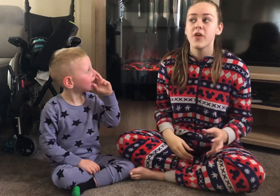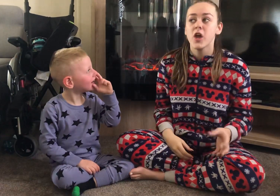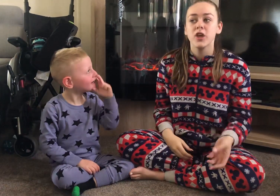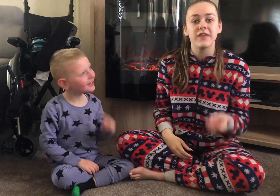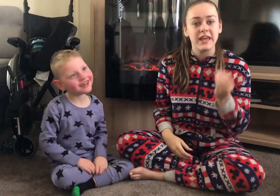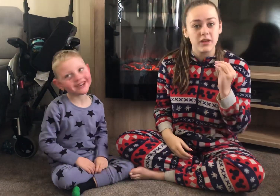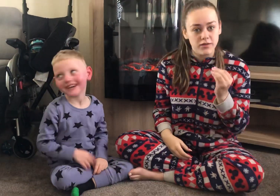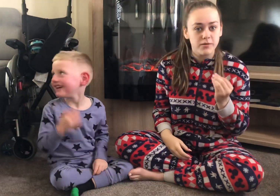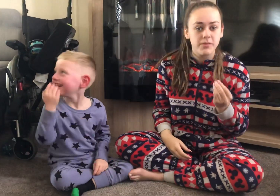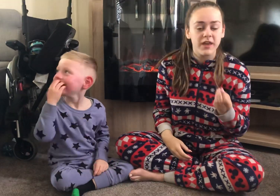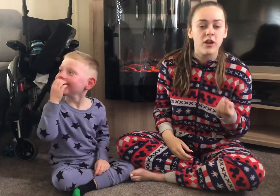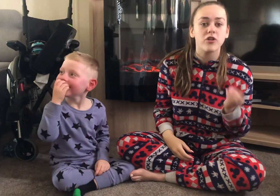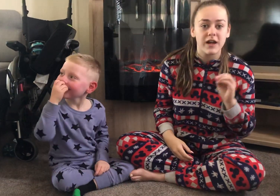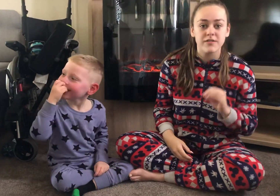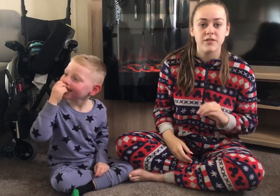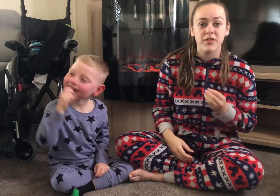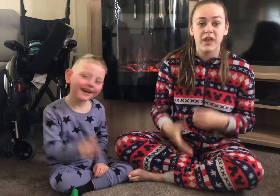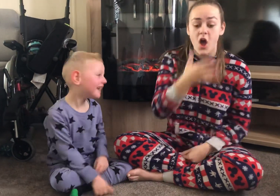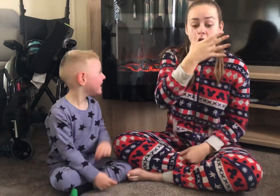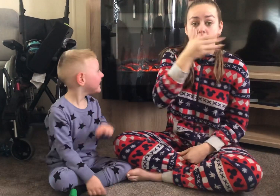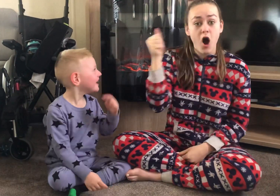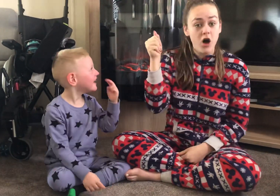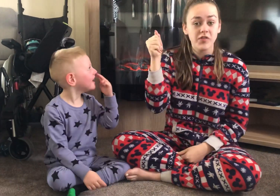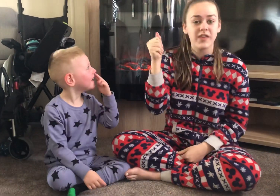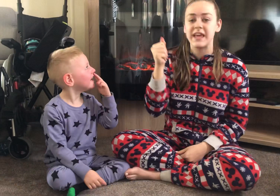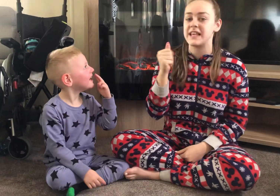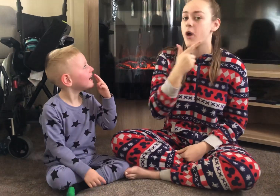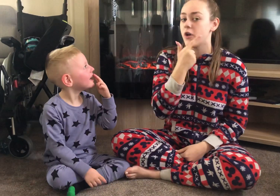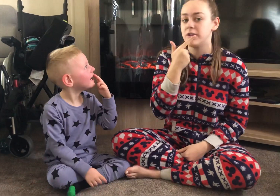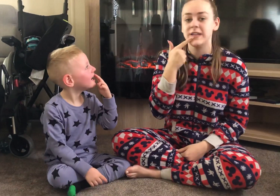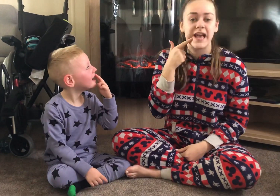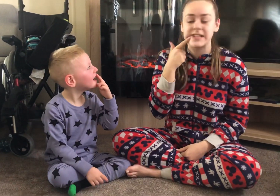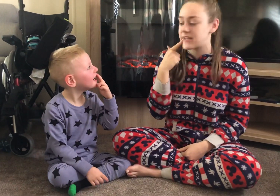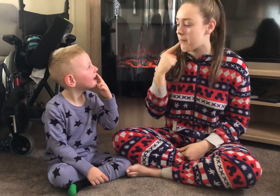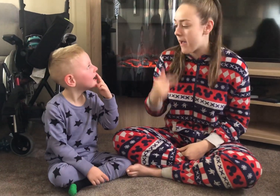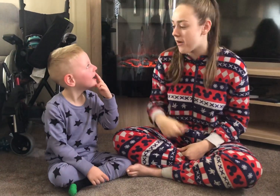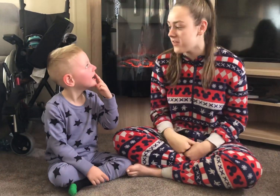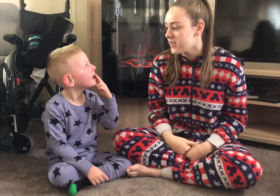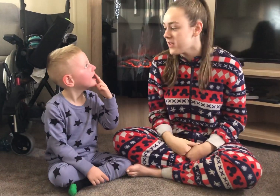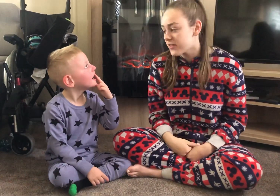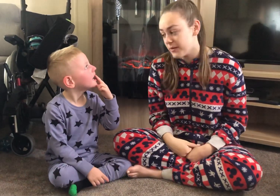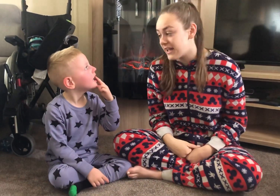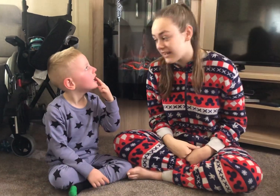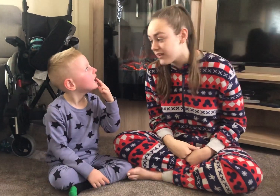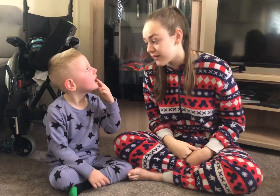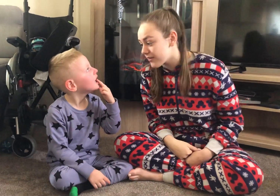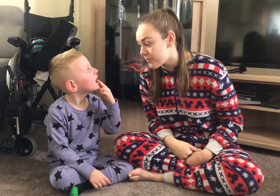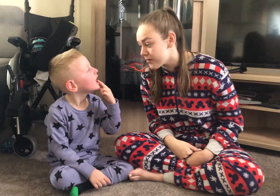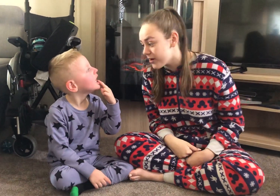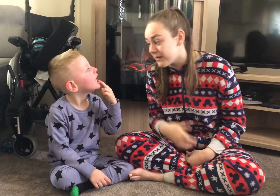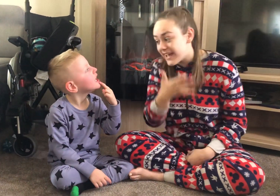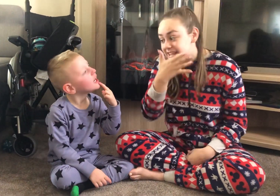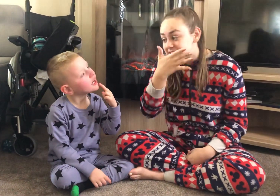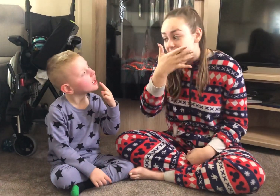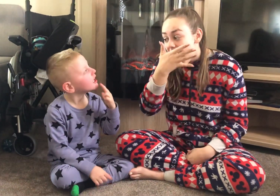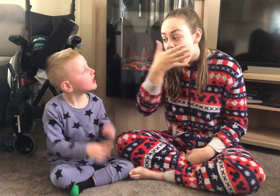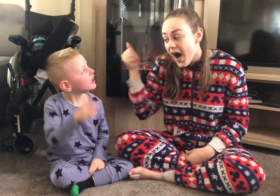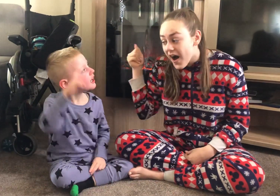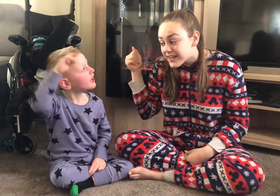you've eaten something or drank something hot, it's next to your mouth. So when Daddy drinks a brew, it's hot